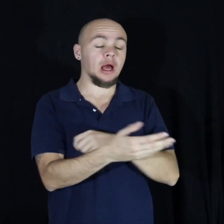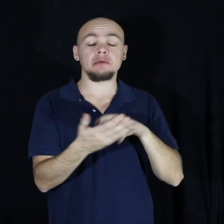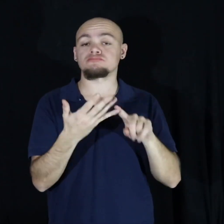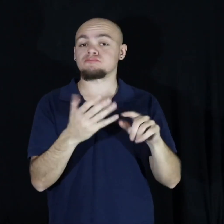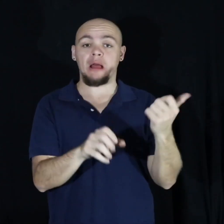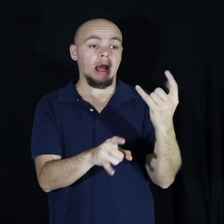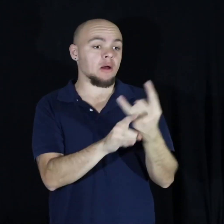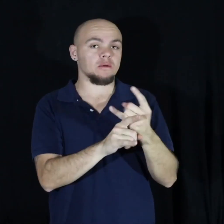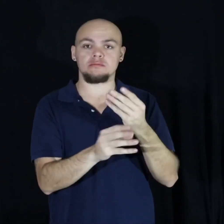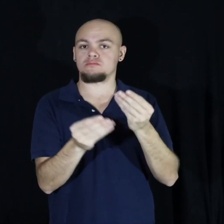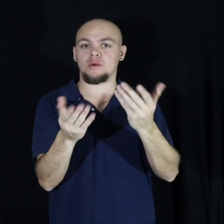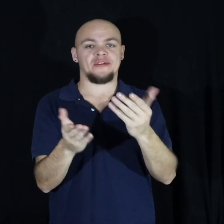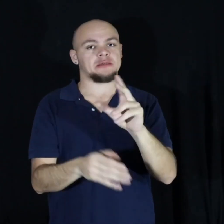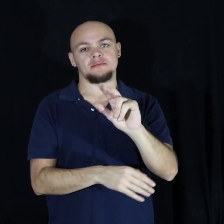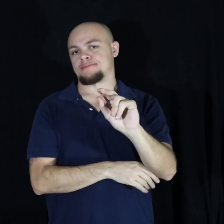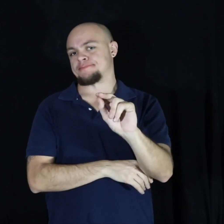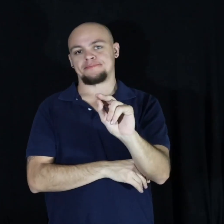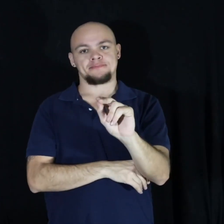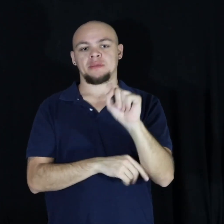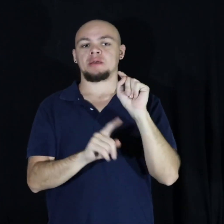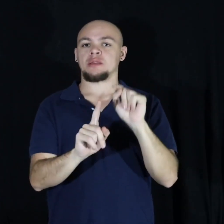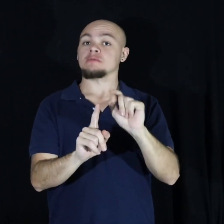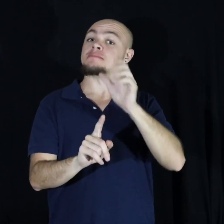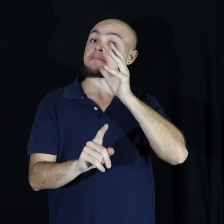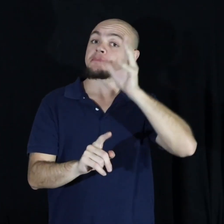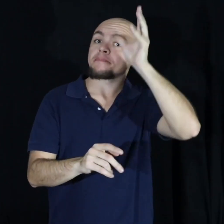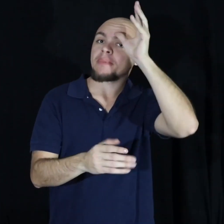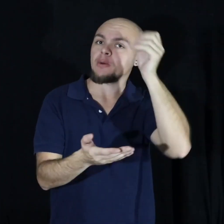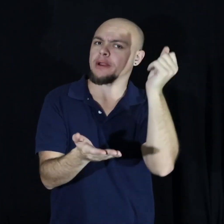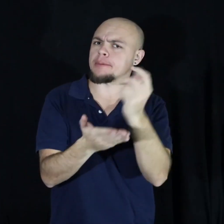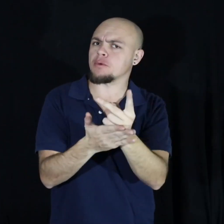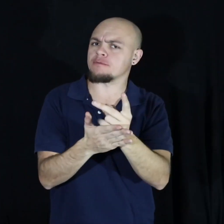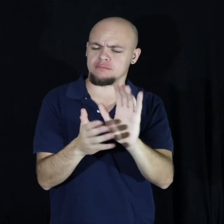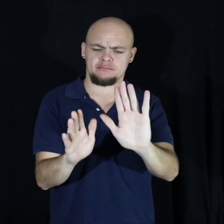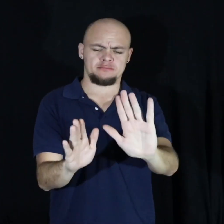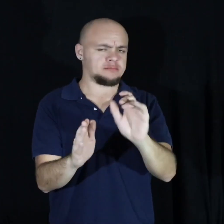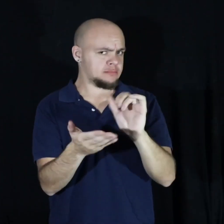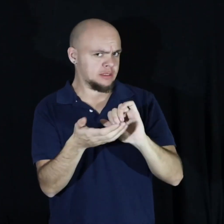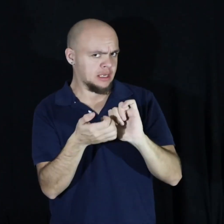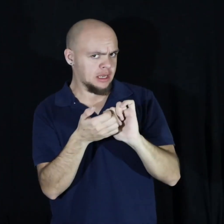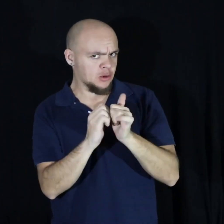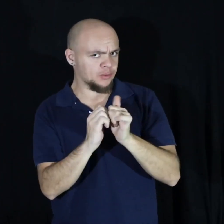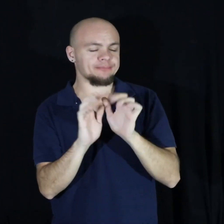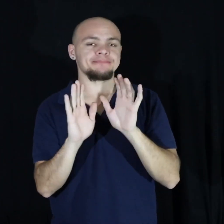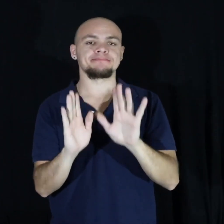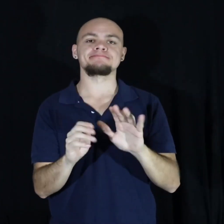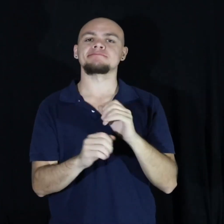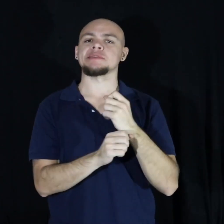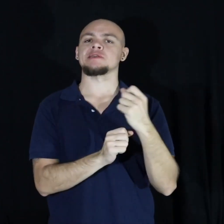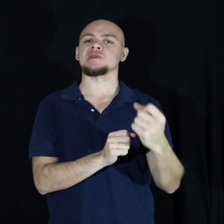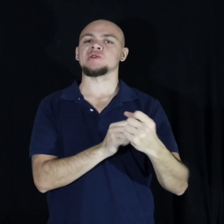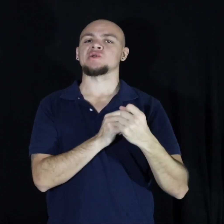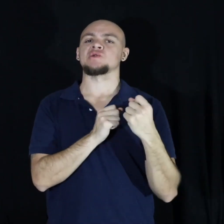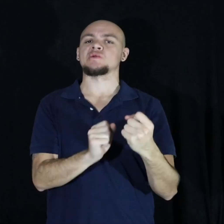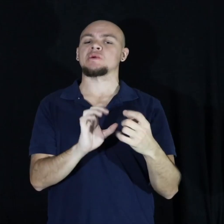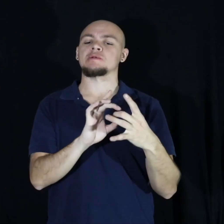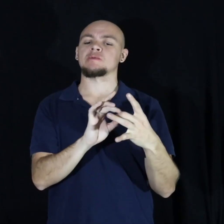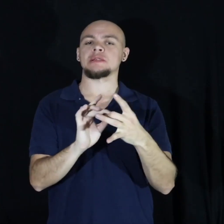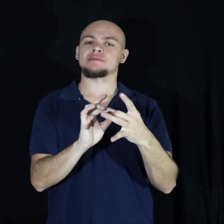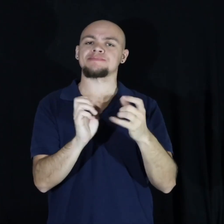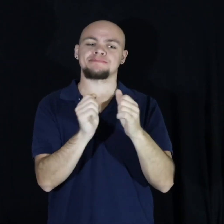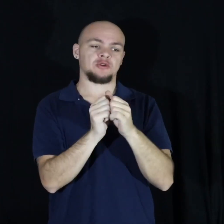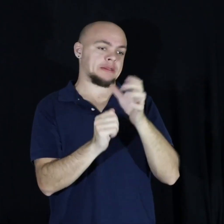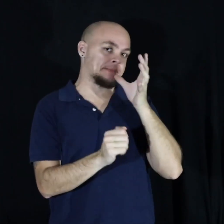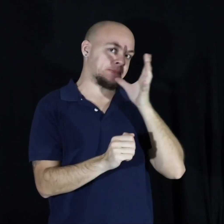this place will be parents approved but how it will create a strong relationship with the parent